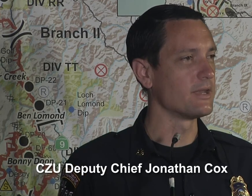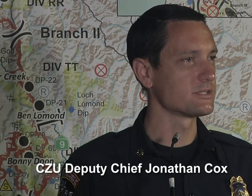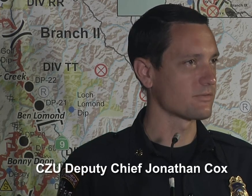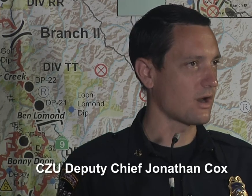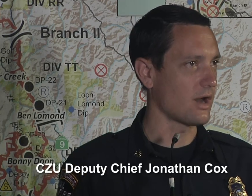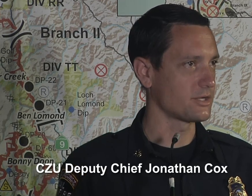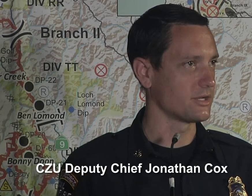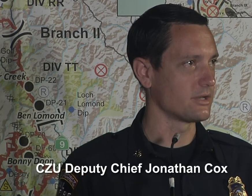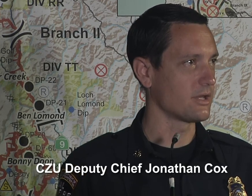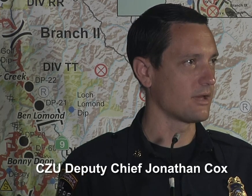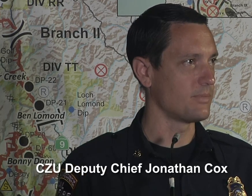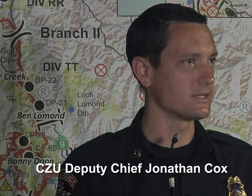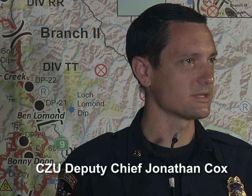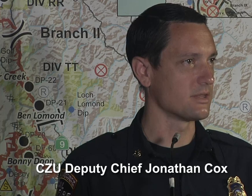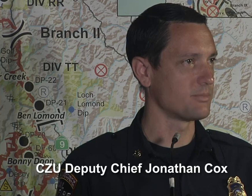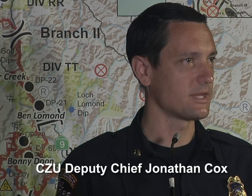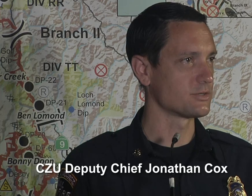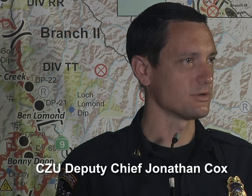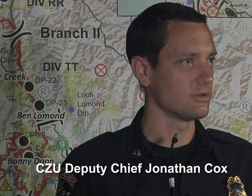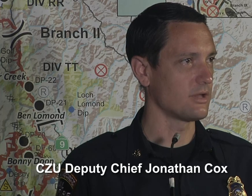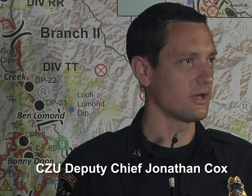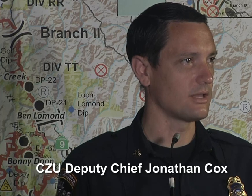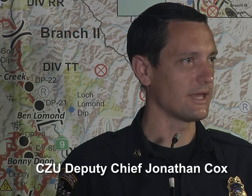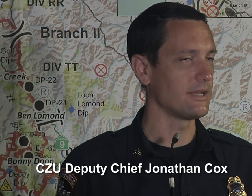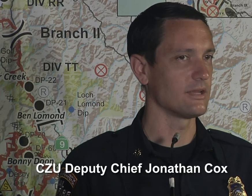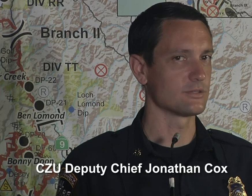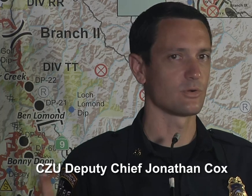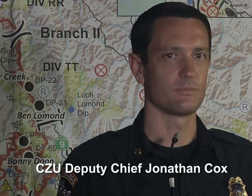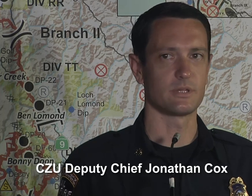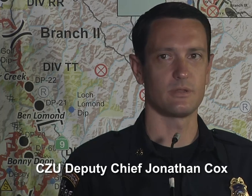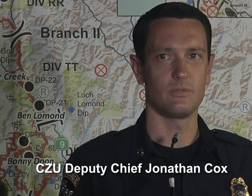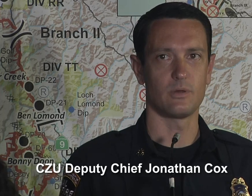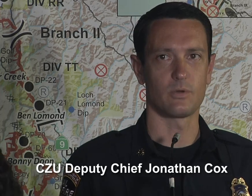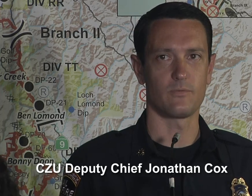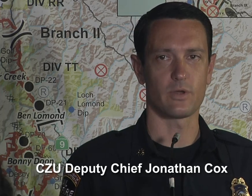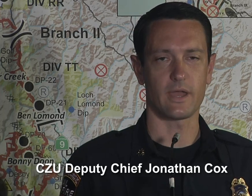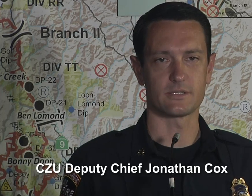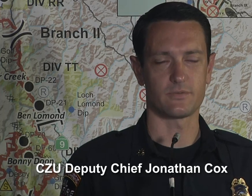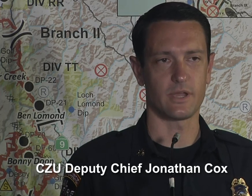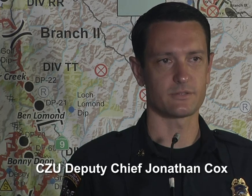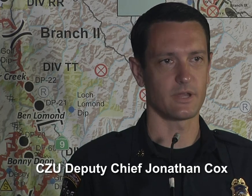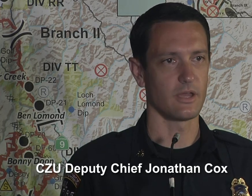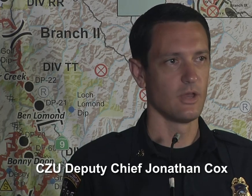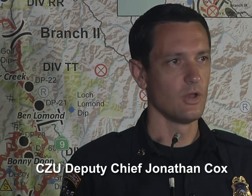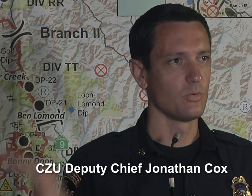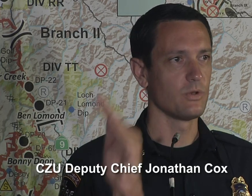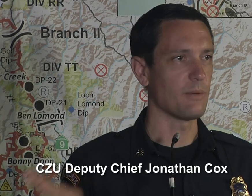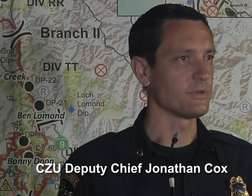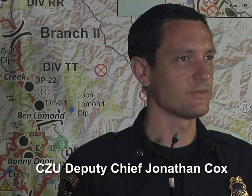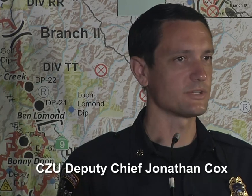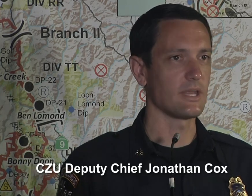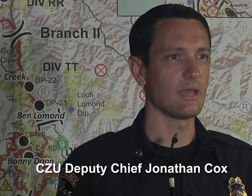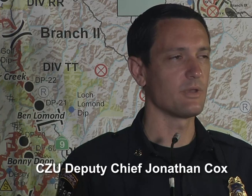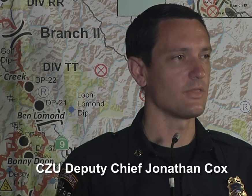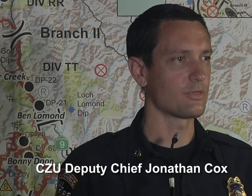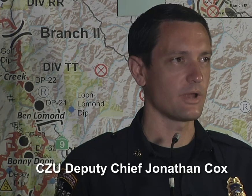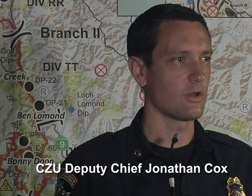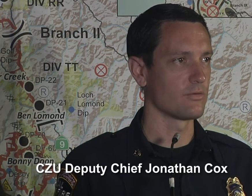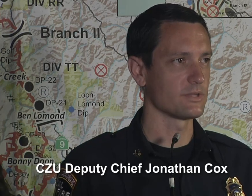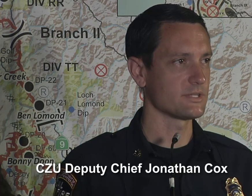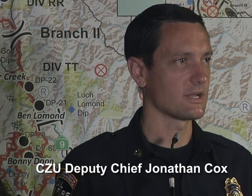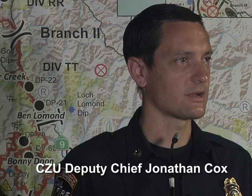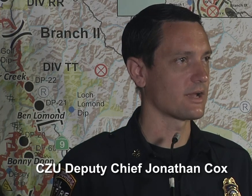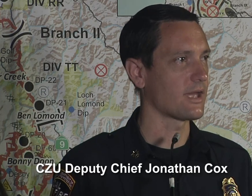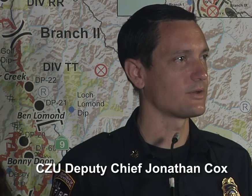an abundance of caution based on the potential lightning and storms that were forecasted for yesterday. We do not believe there's any imminent